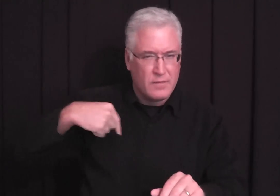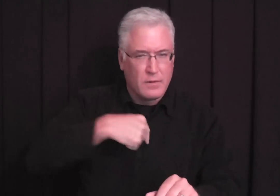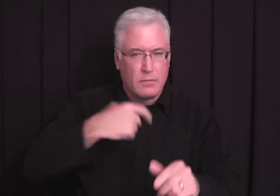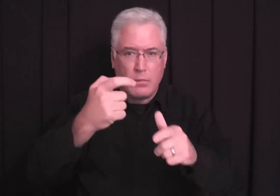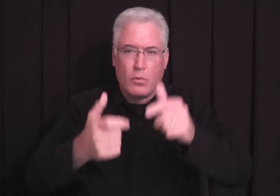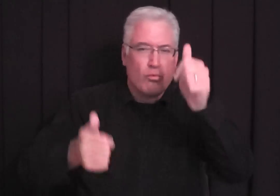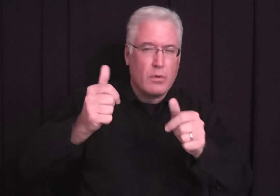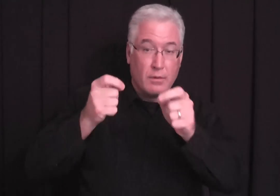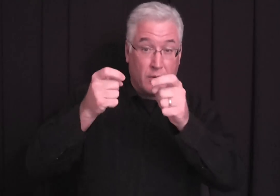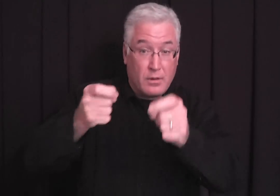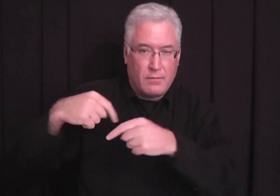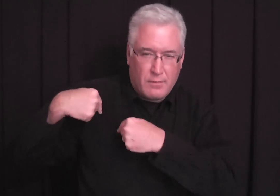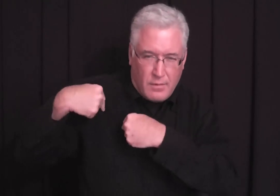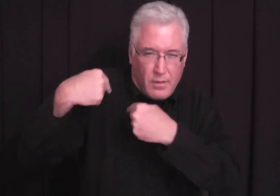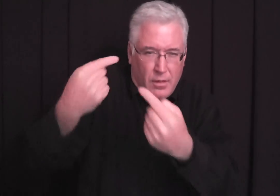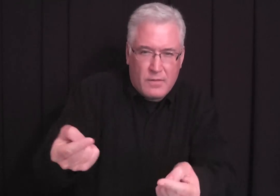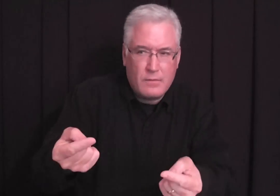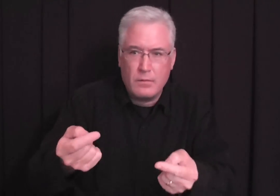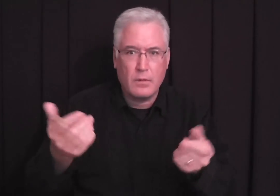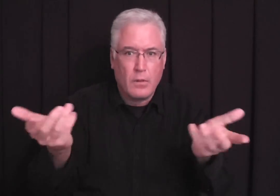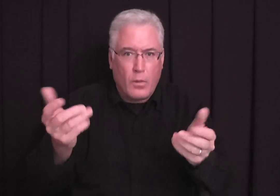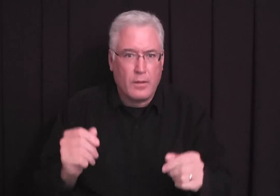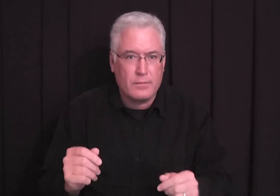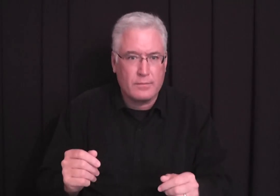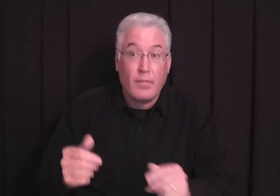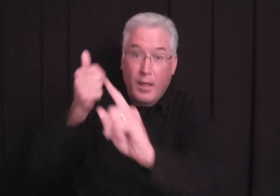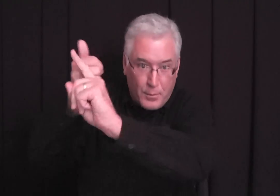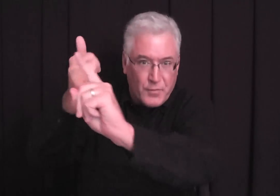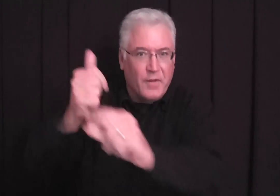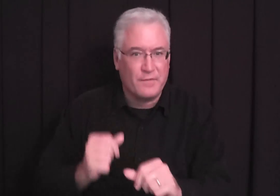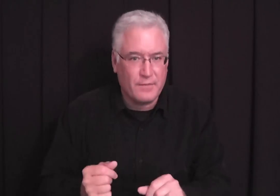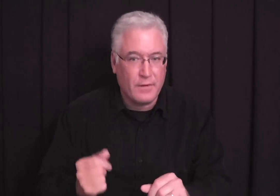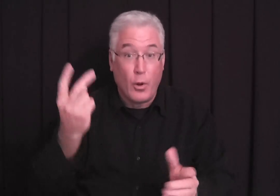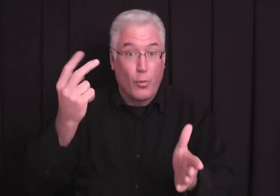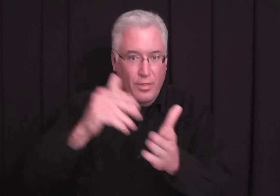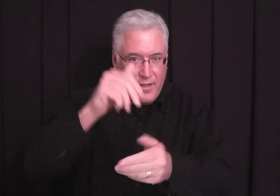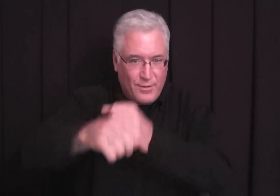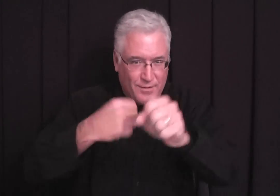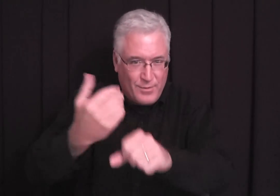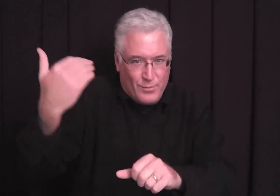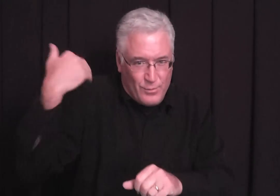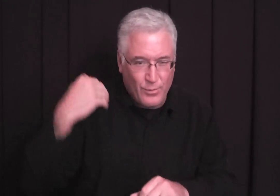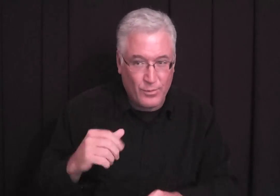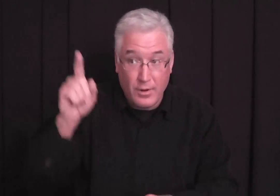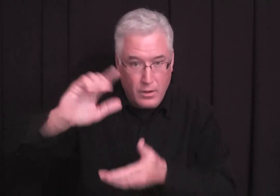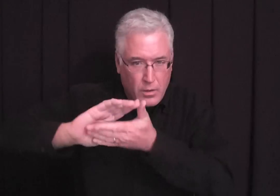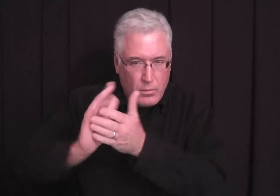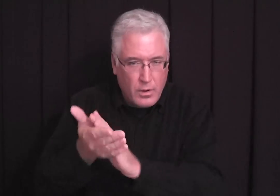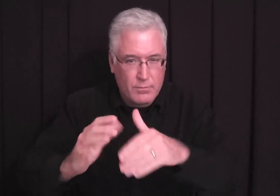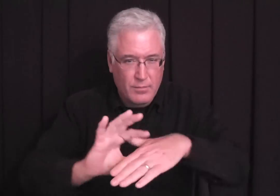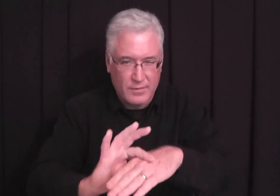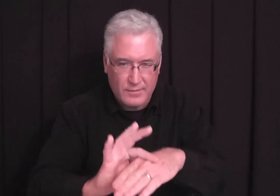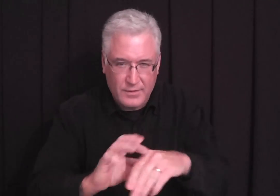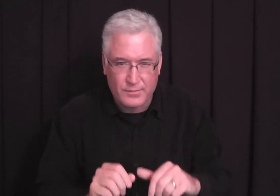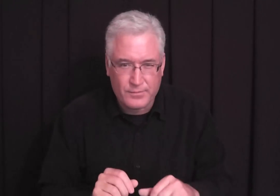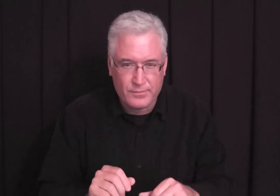Why? Because he gave us the greatest gift ever. What? Himself. 2,000 years ago, he came